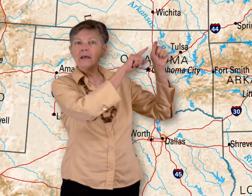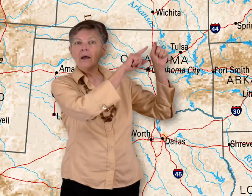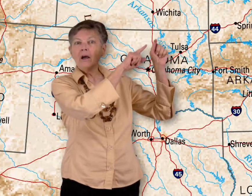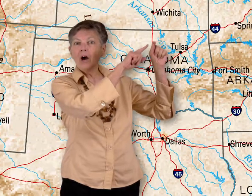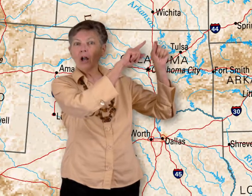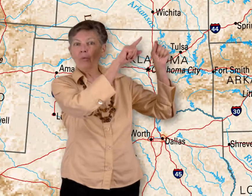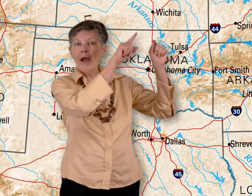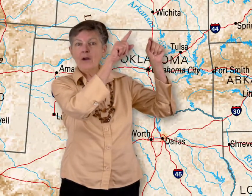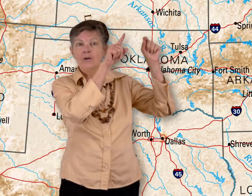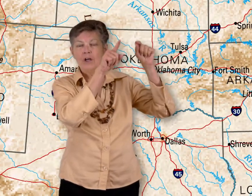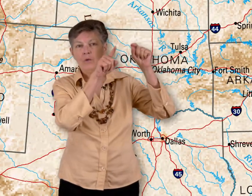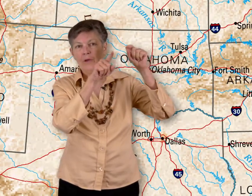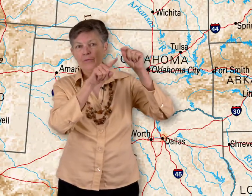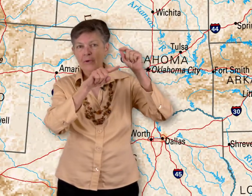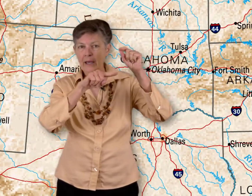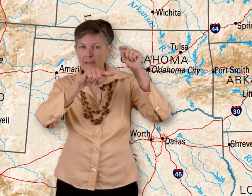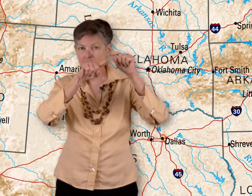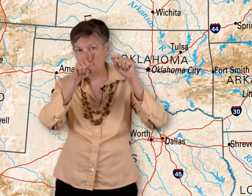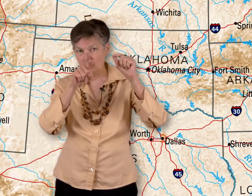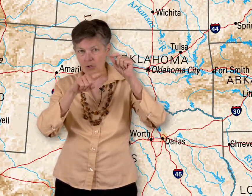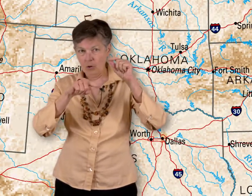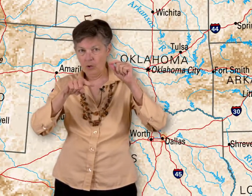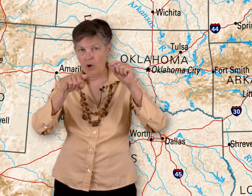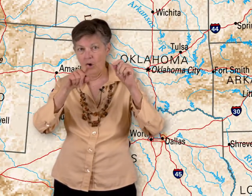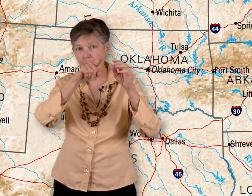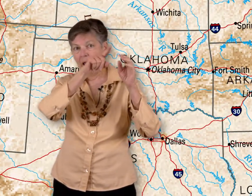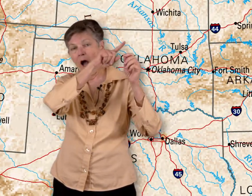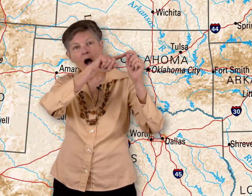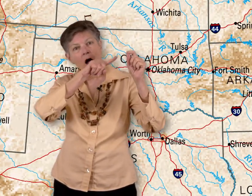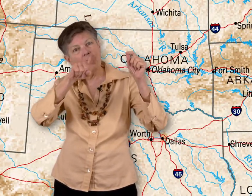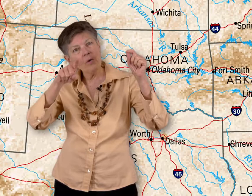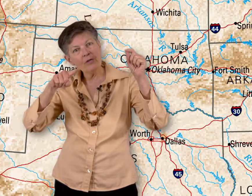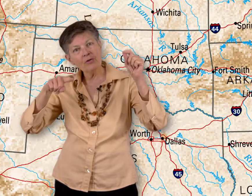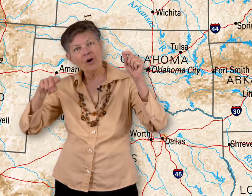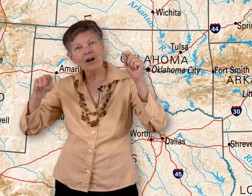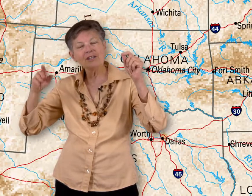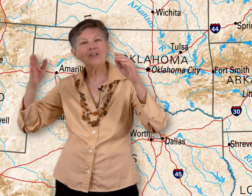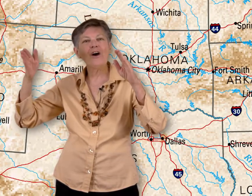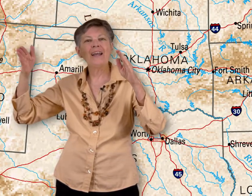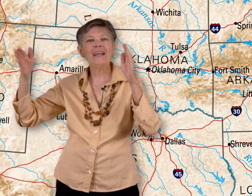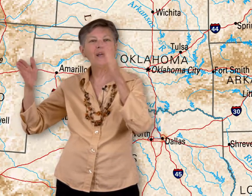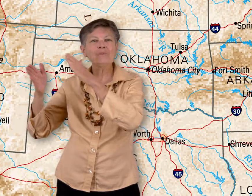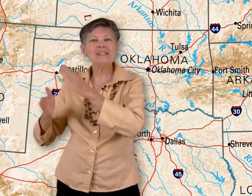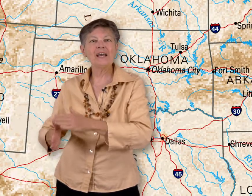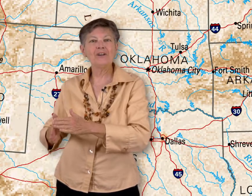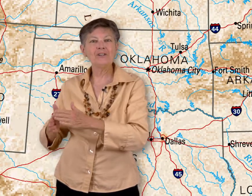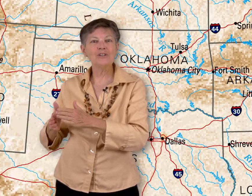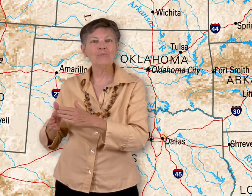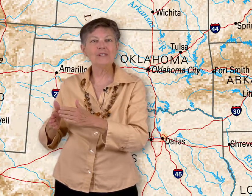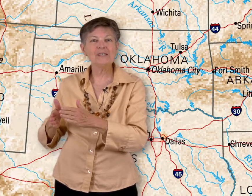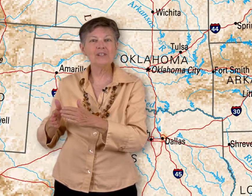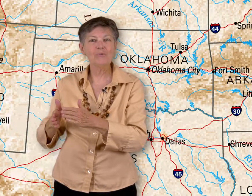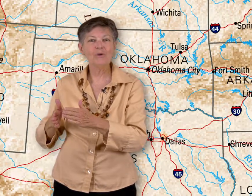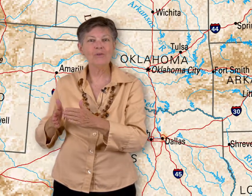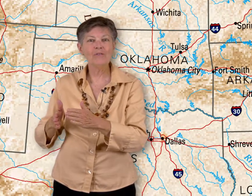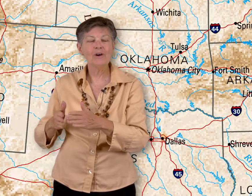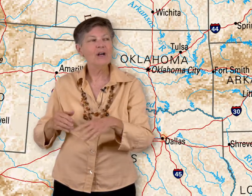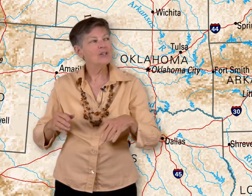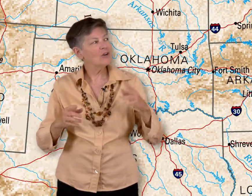Colorado, goes all the way through Kansas into Oklahoma, all the way through Arkansas and it empties down into the Mississippi River. So